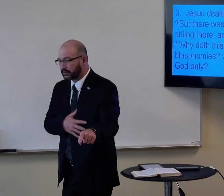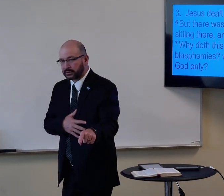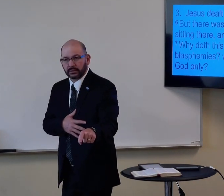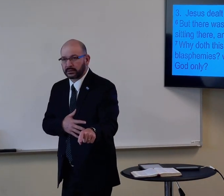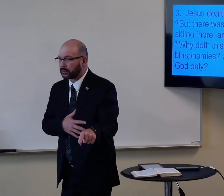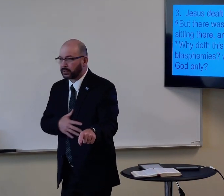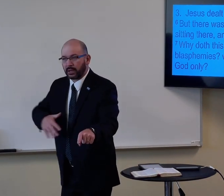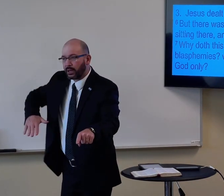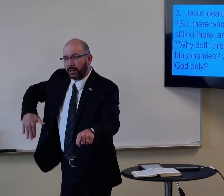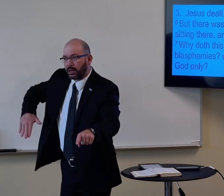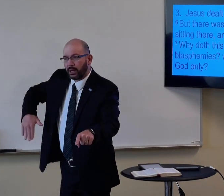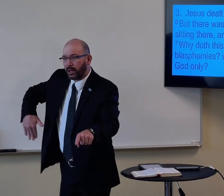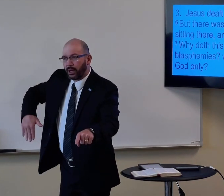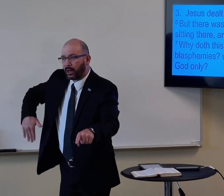And the next thing Jesus did,